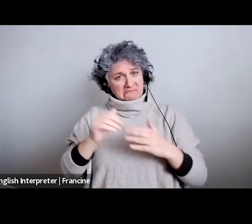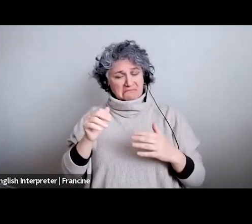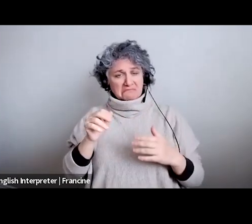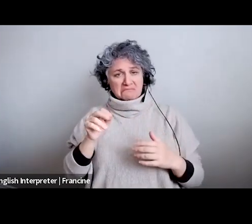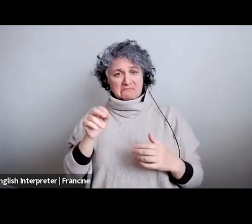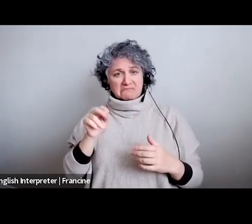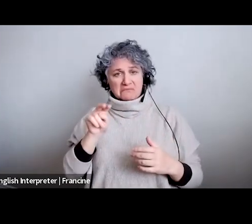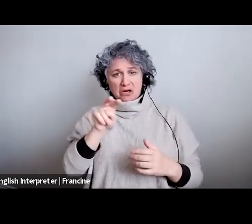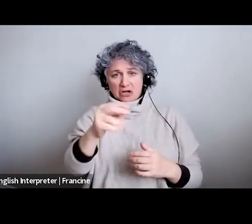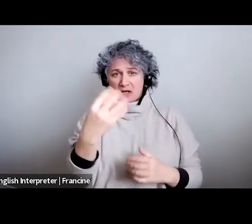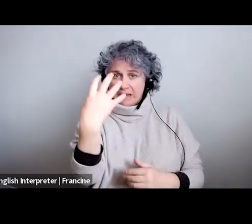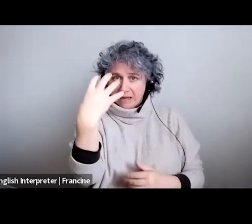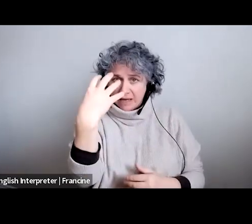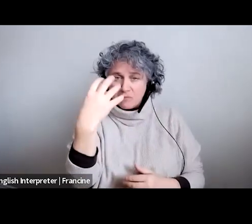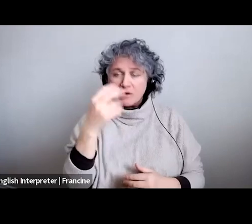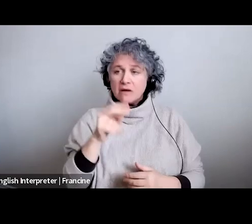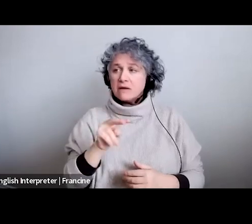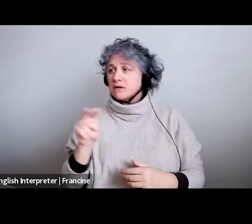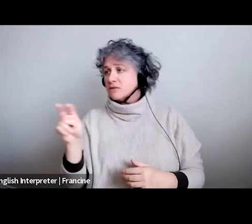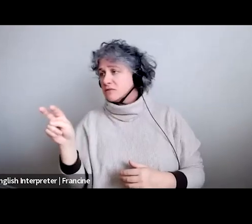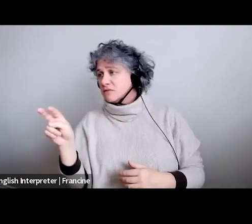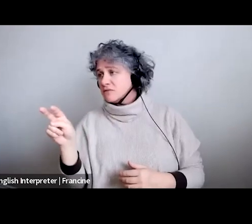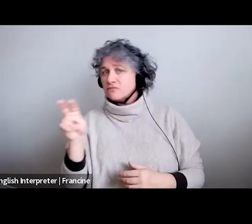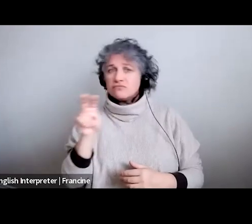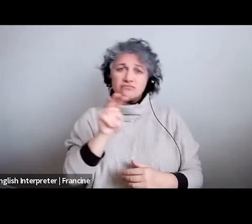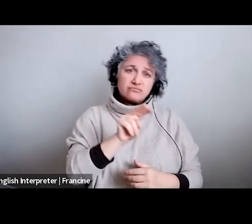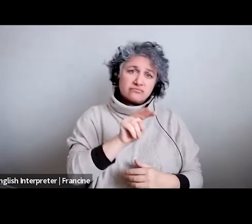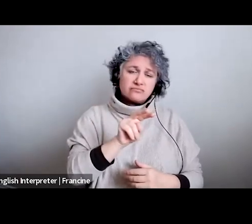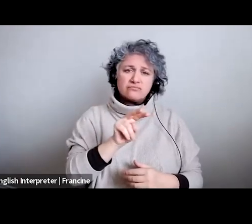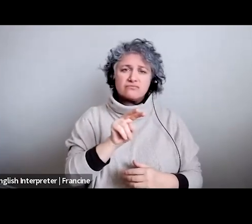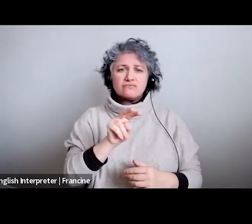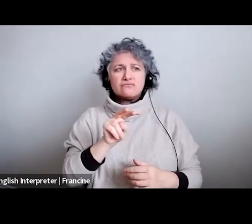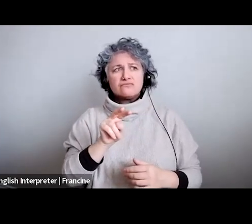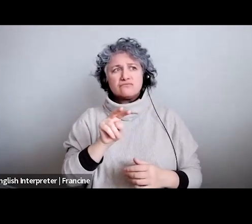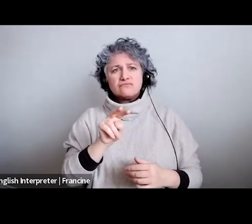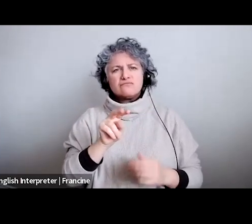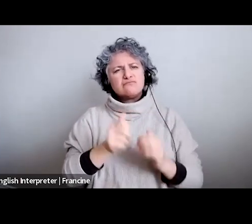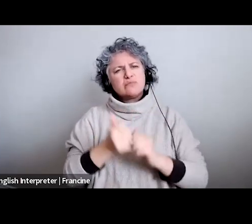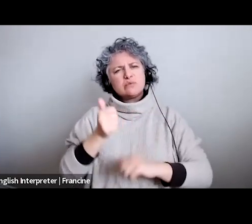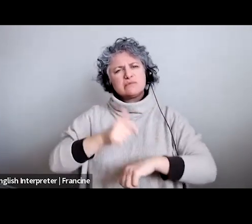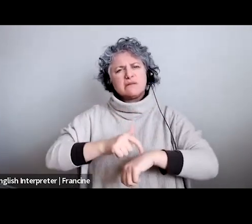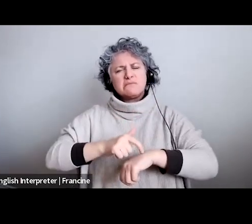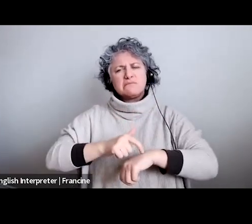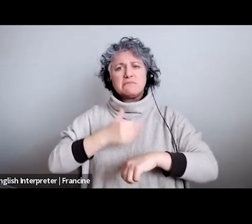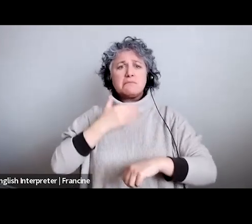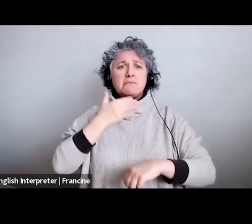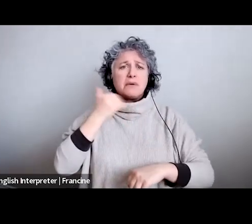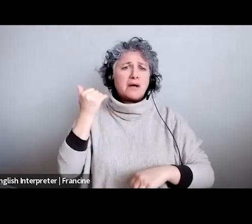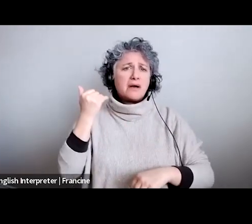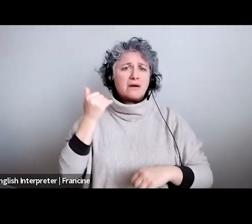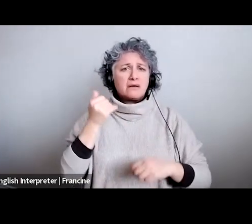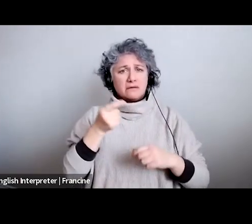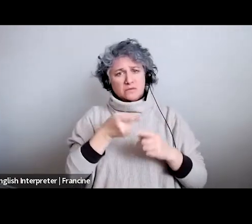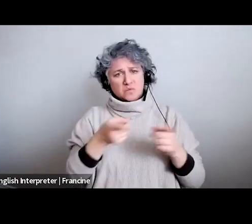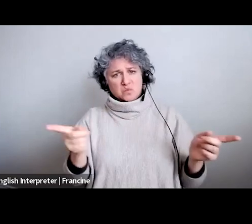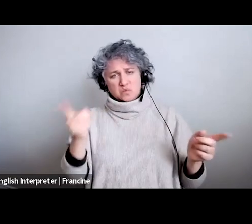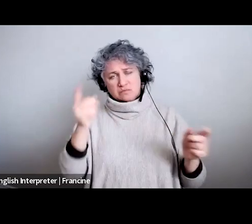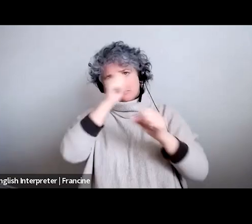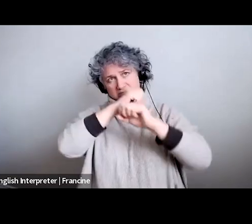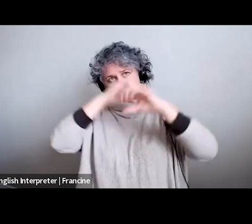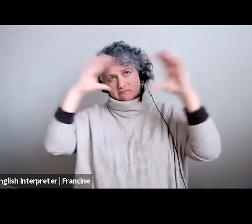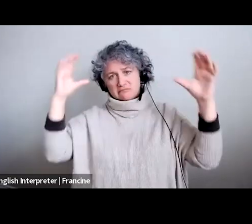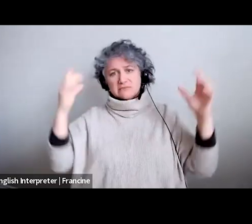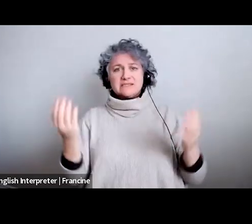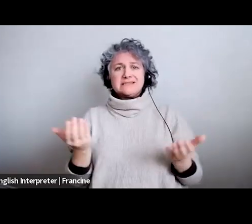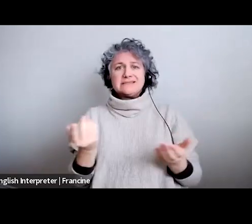into the camera i think go ahead and do but generally i find it's better if you imagine there's someone that you're talking to that's just